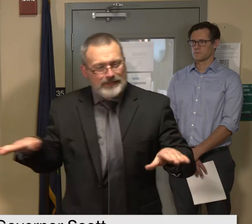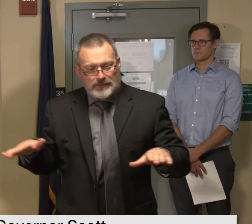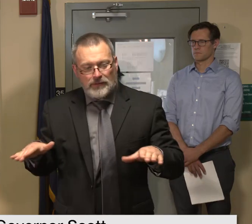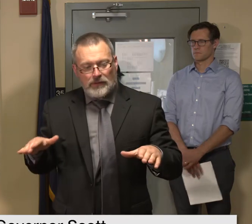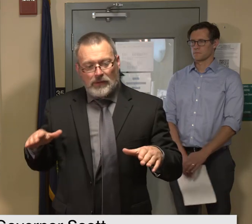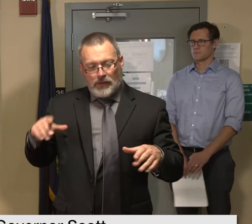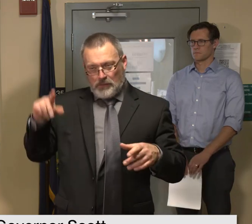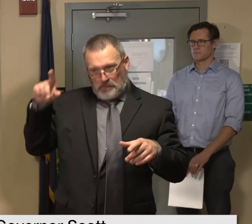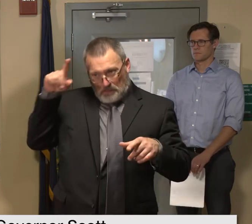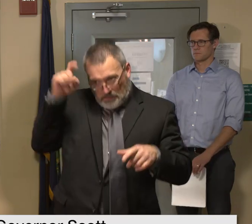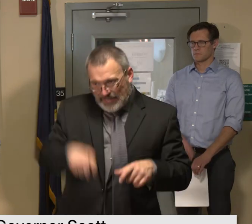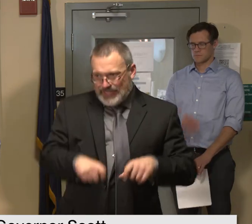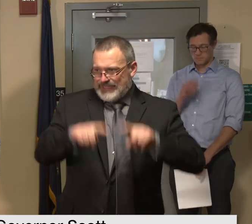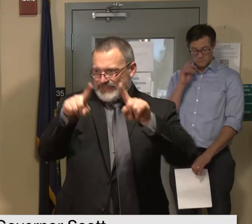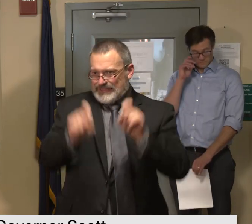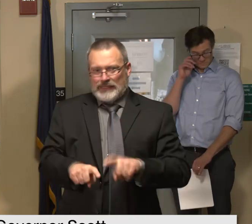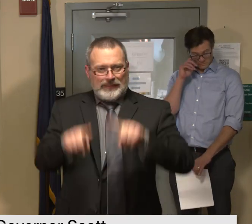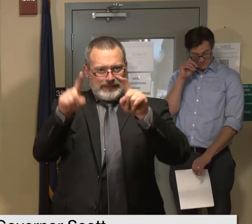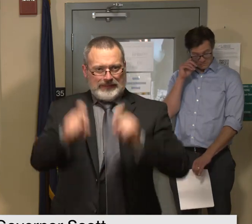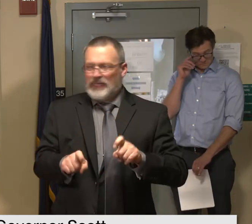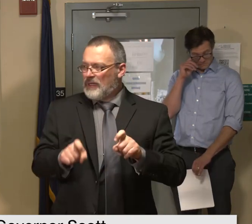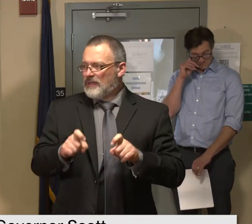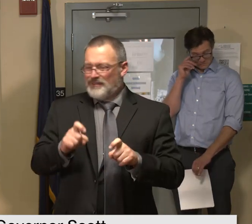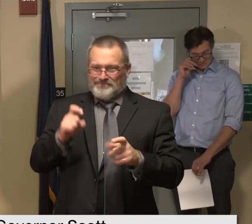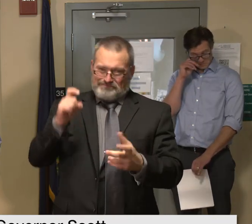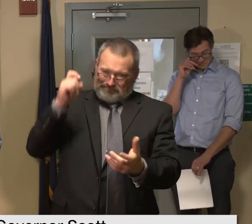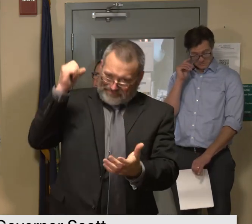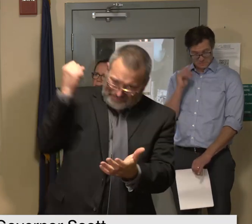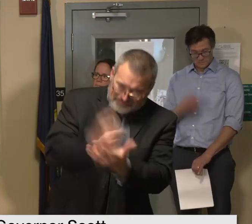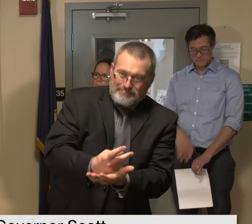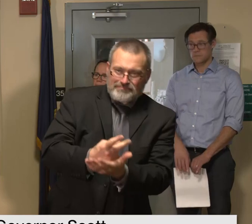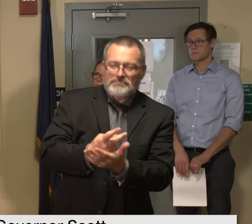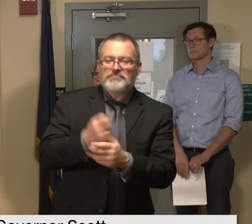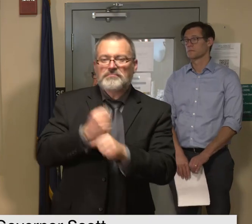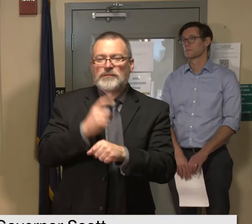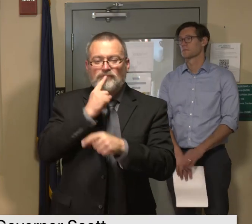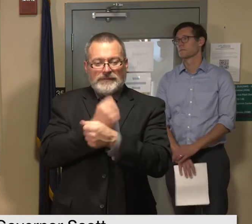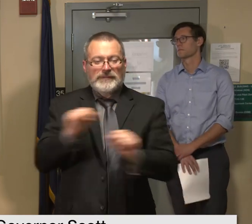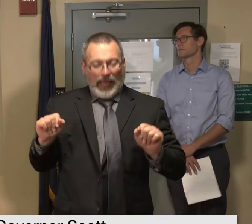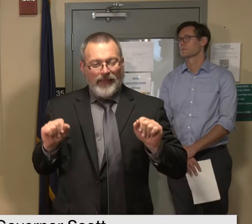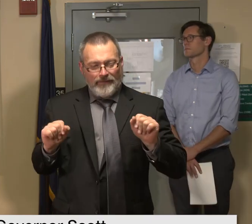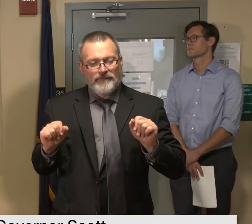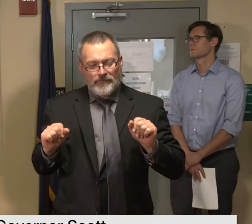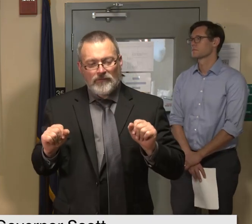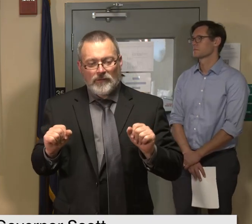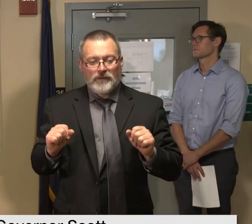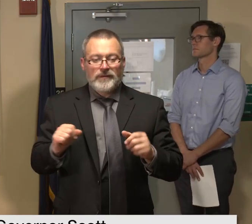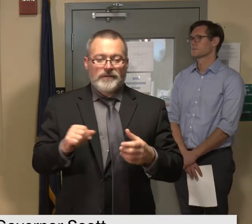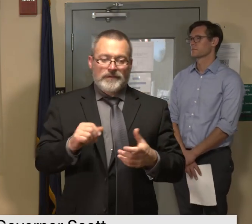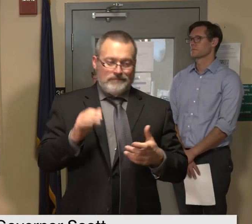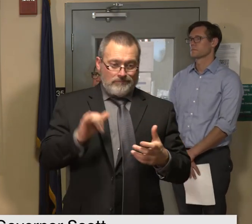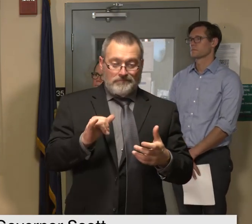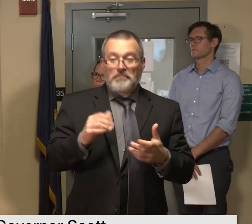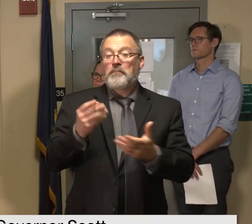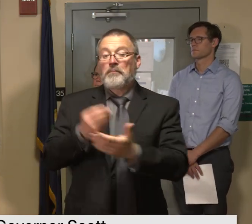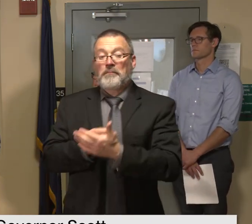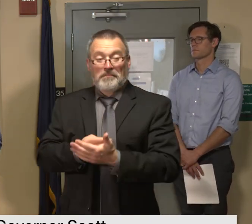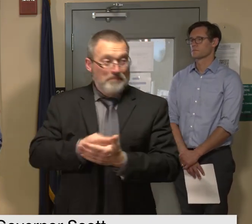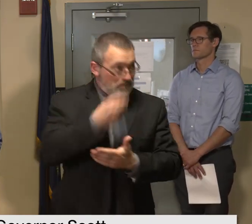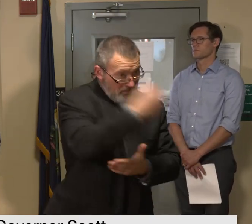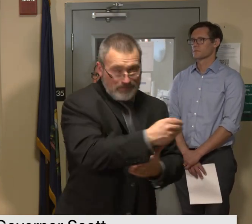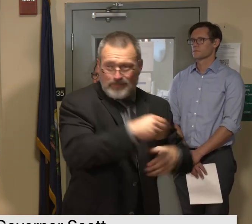get your water from a known safe source such as bottled water or a municipal building